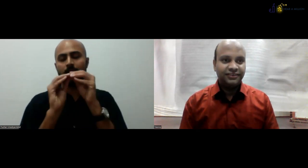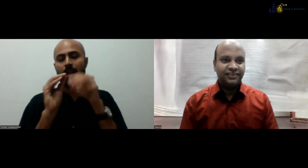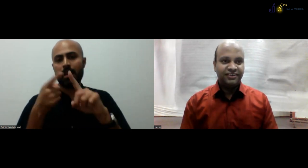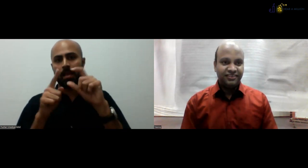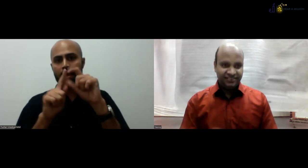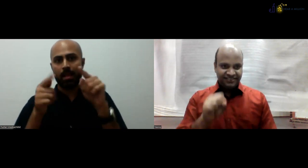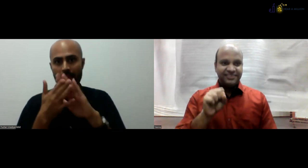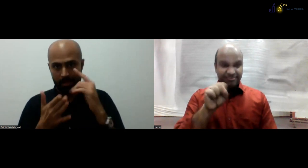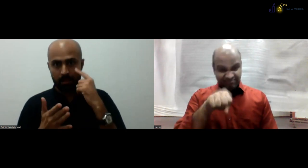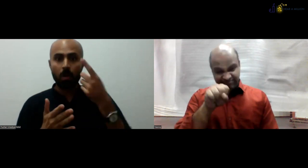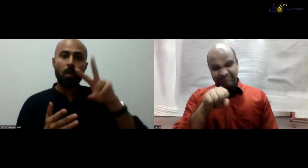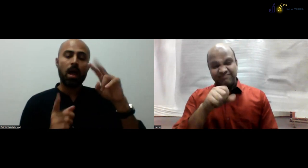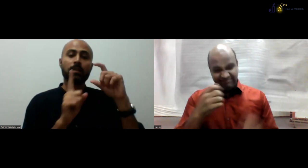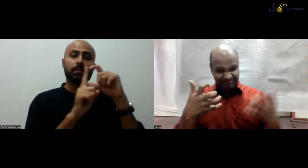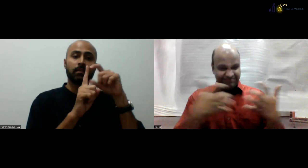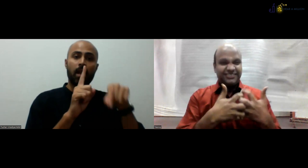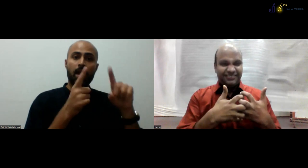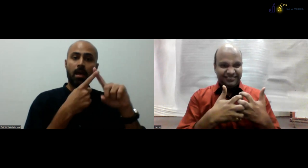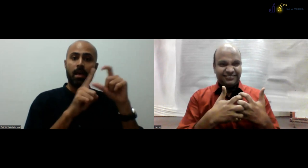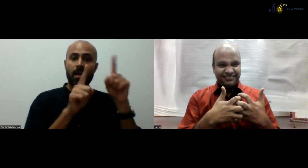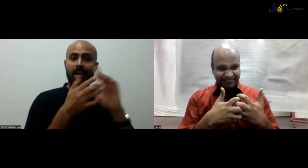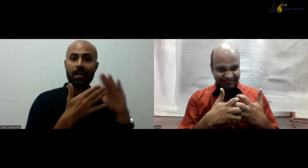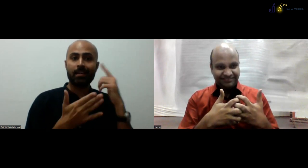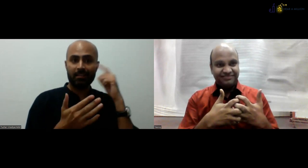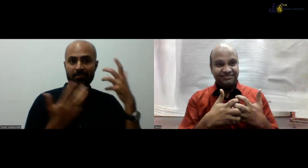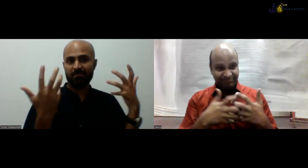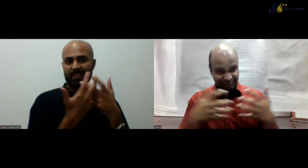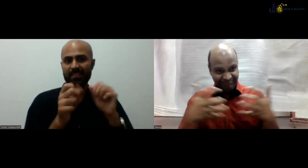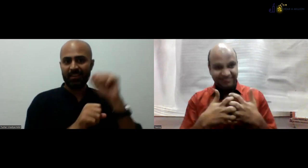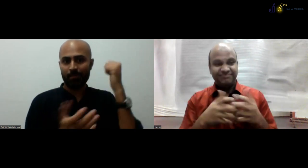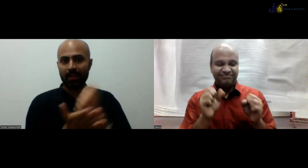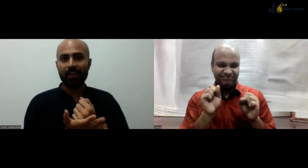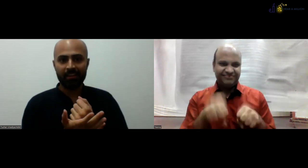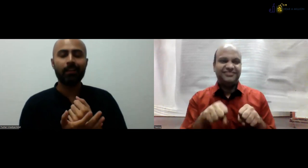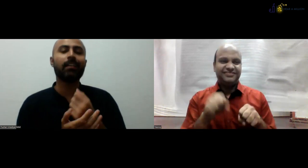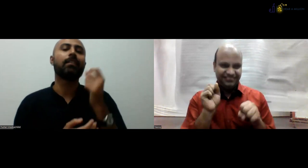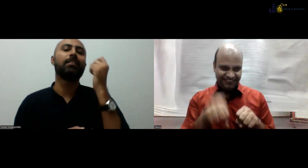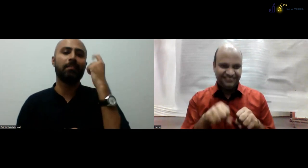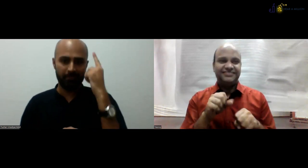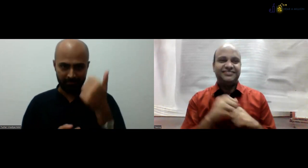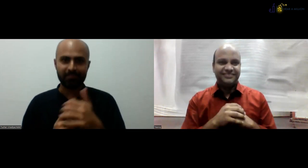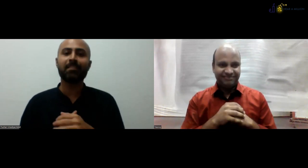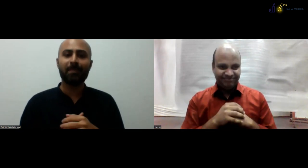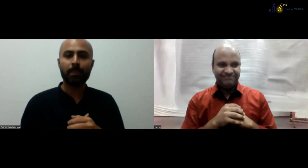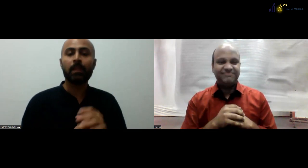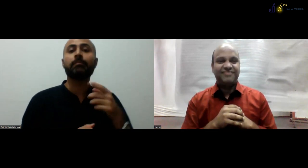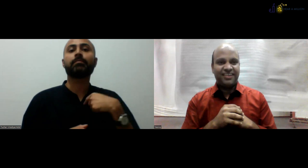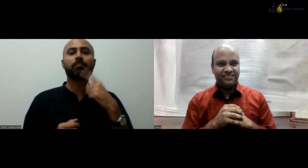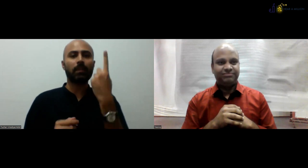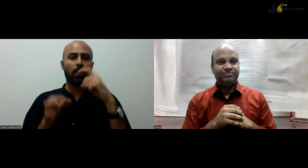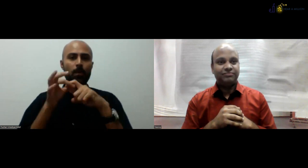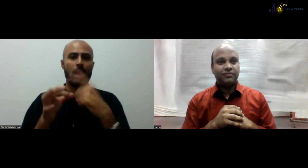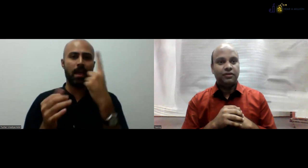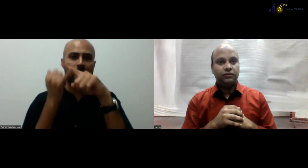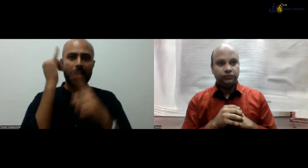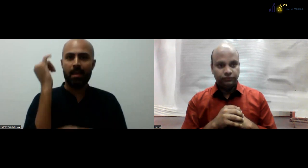So basically a B.Ed.HI, if you have a B.Ed.HI or a D.Ed.HI, they, you know, the certification they can have.